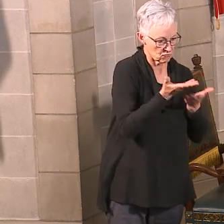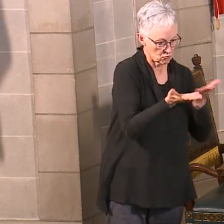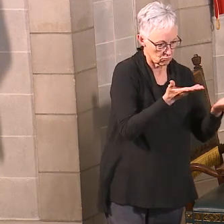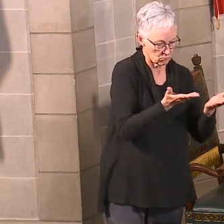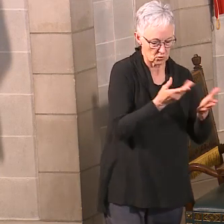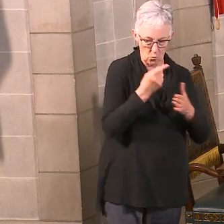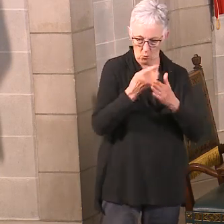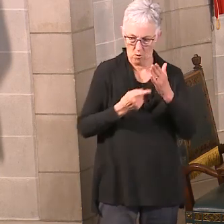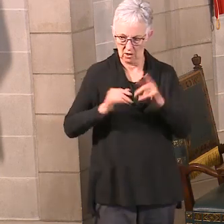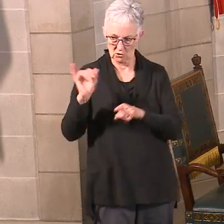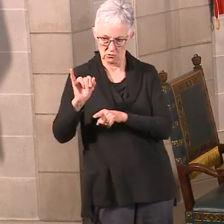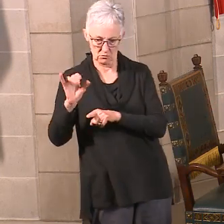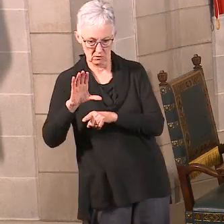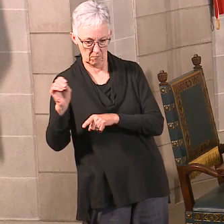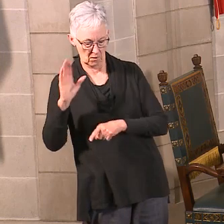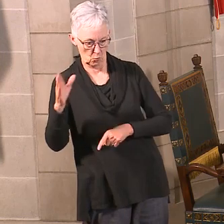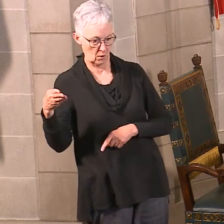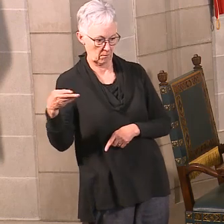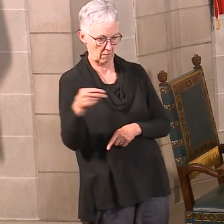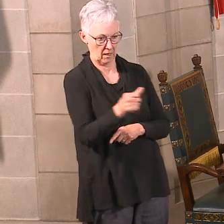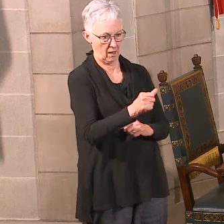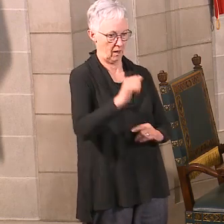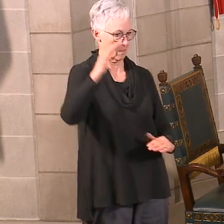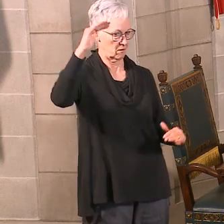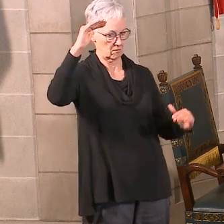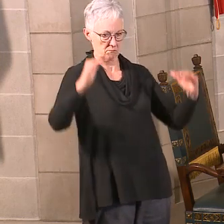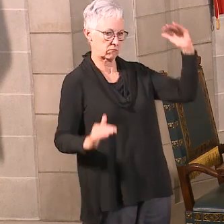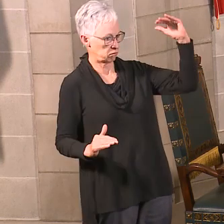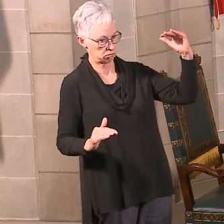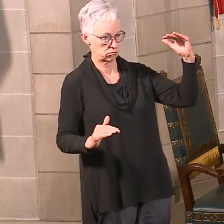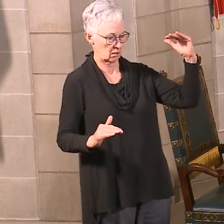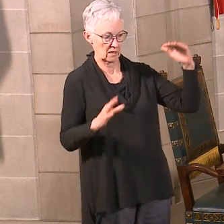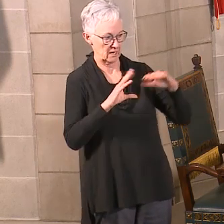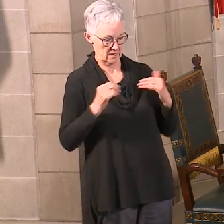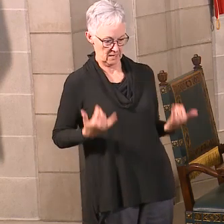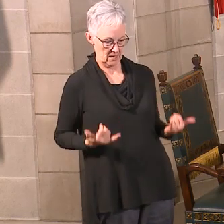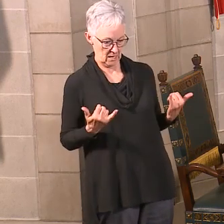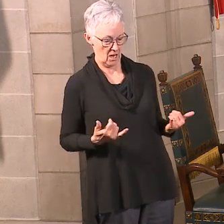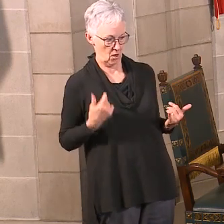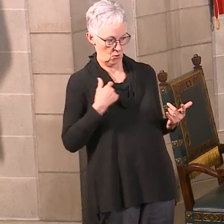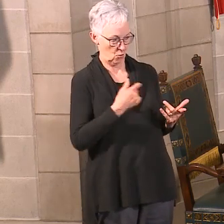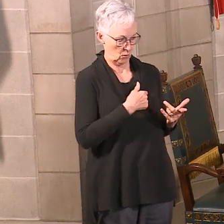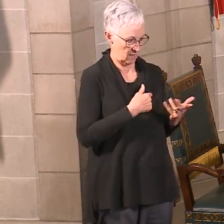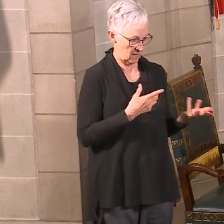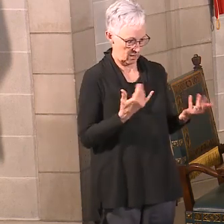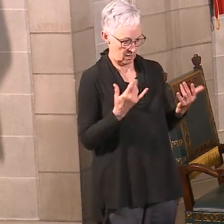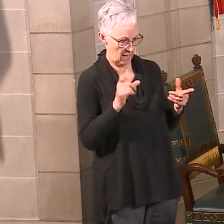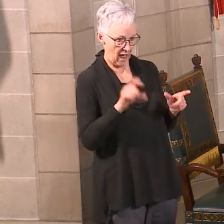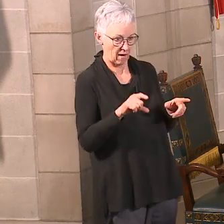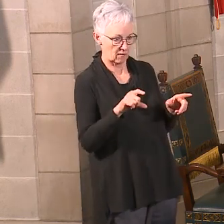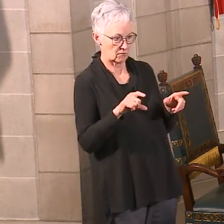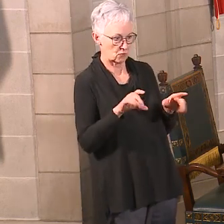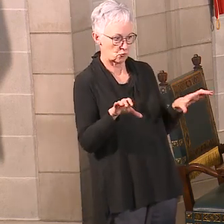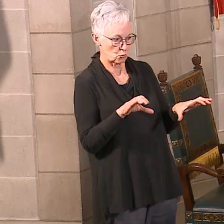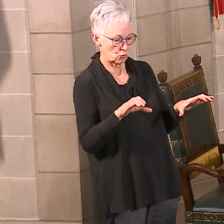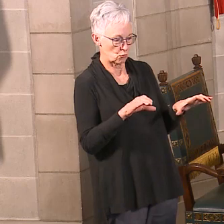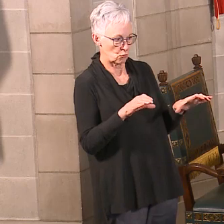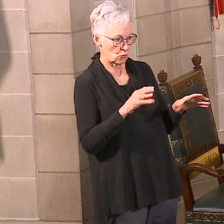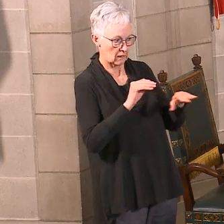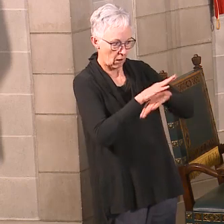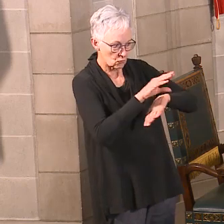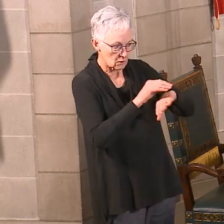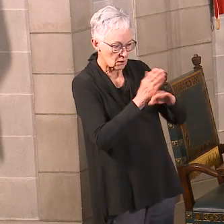services that were under-resourced. Now we're adding a whole new way of delivering services. We've just, you know,